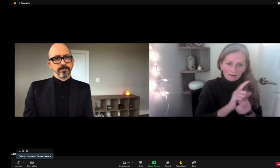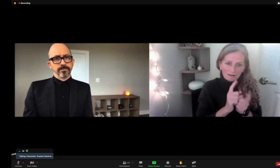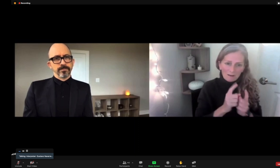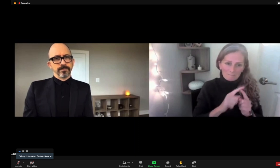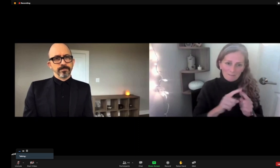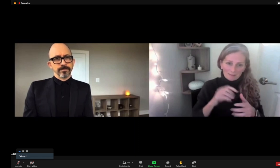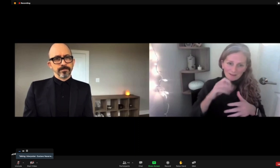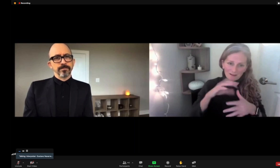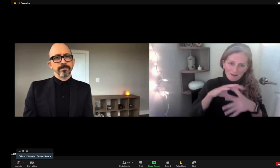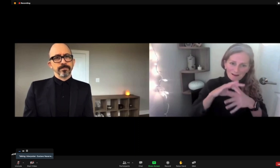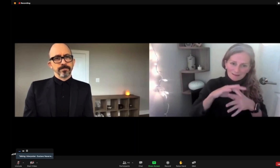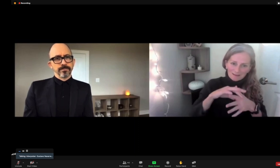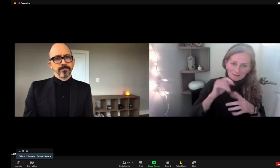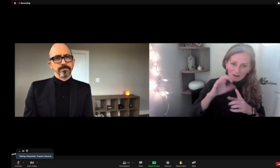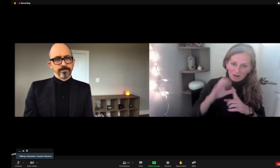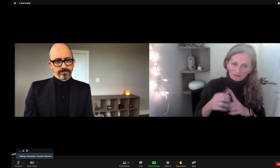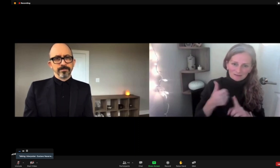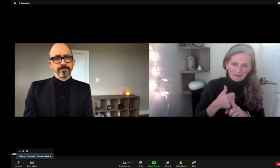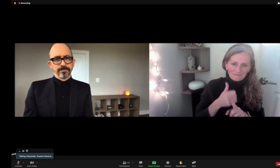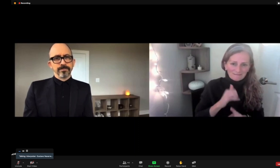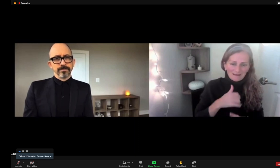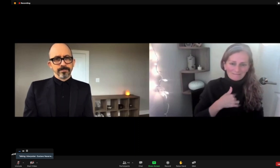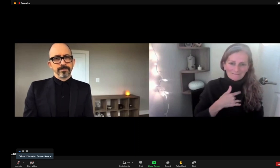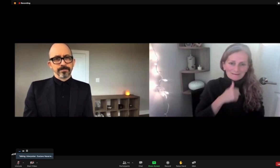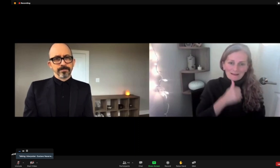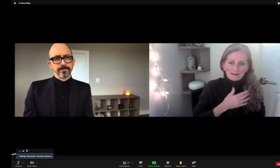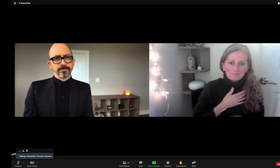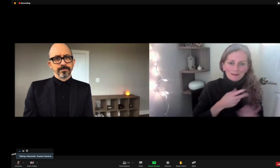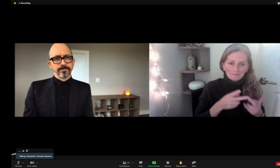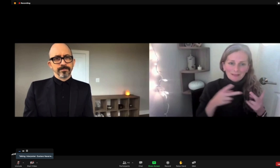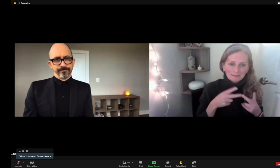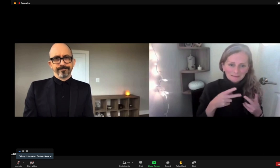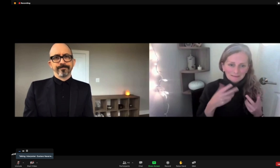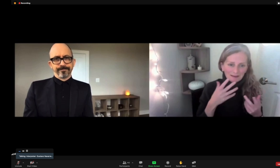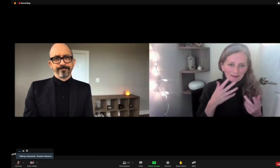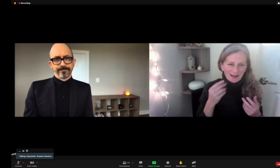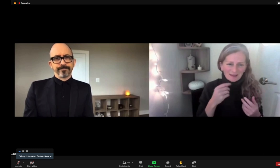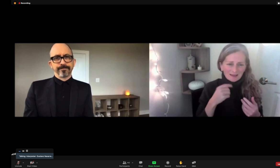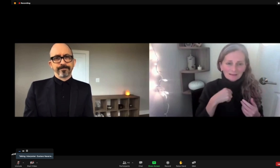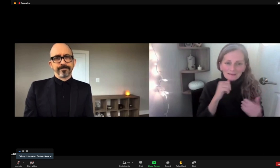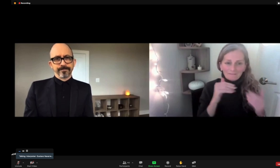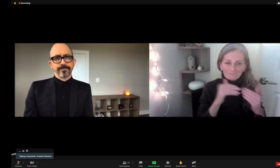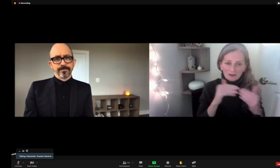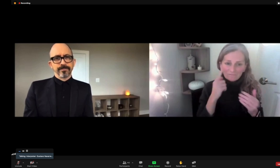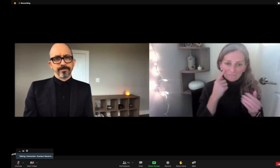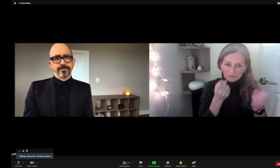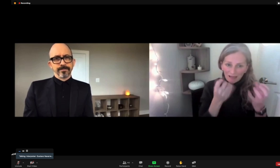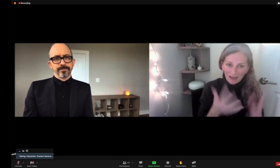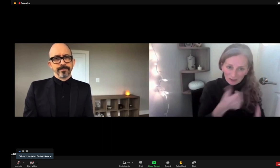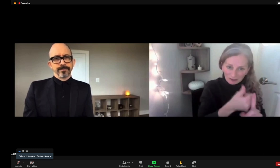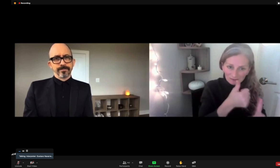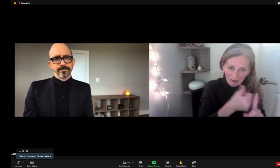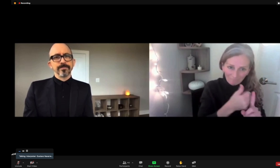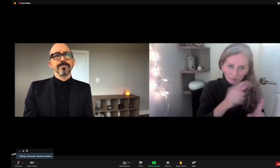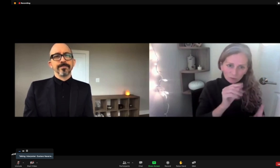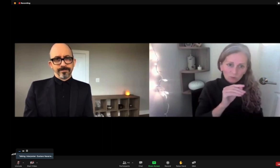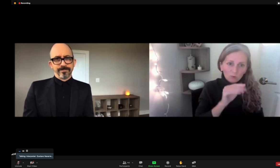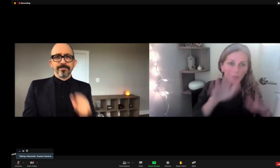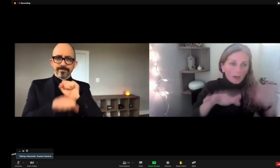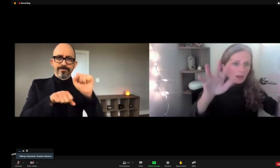and I am a content subject expert in translations from ASL in English, but not a